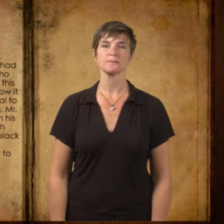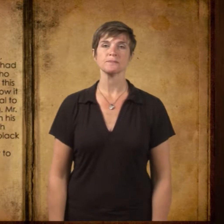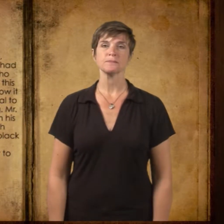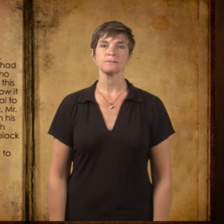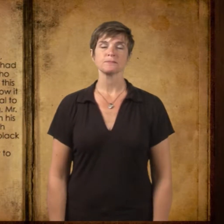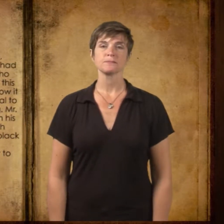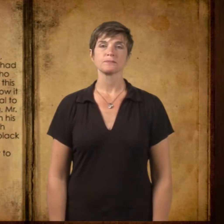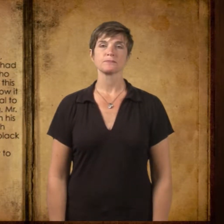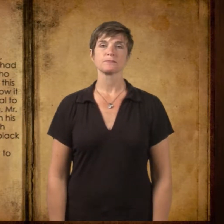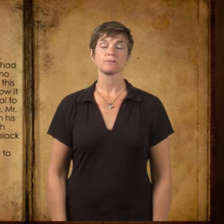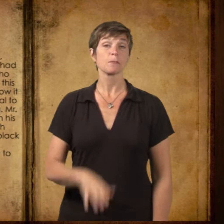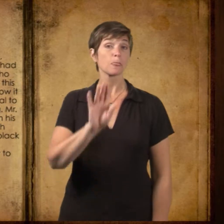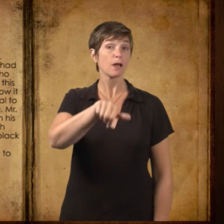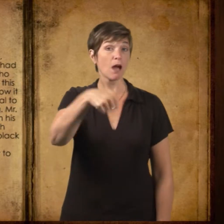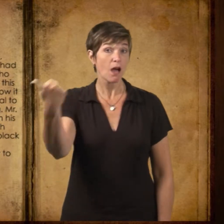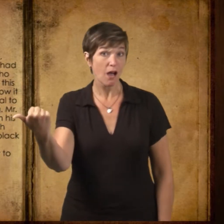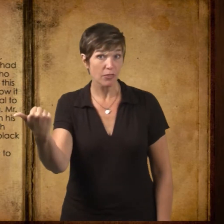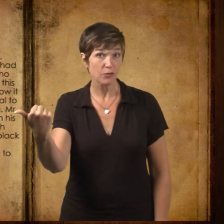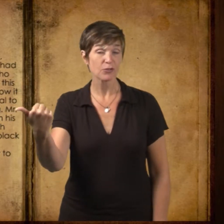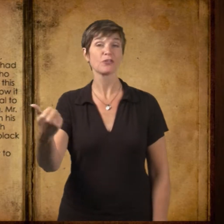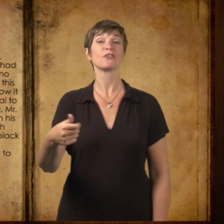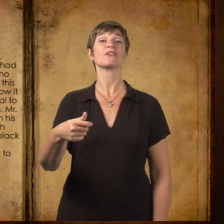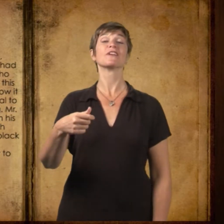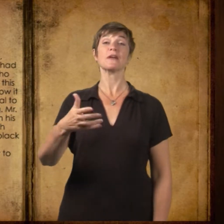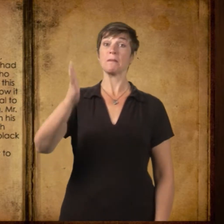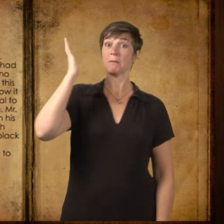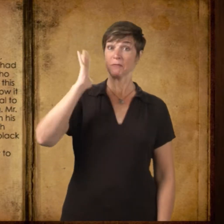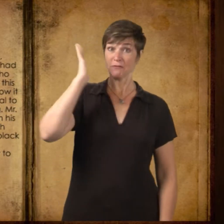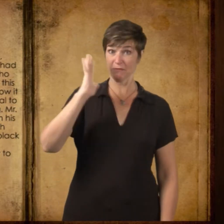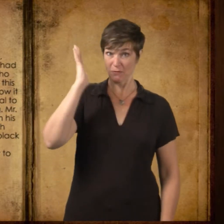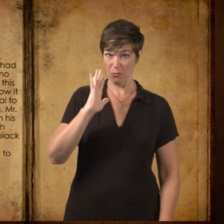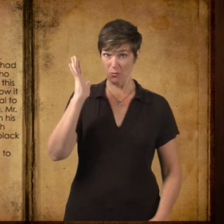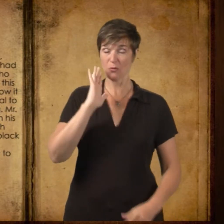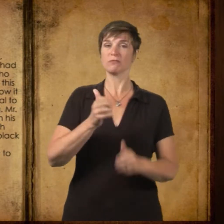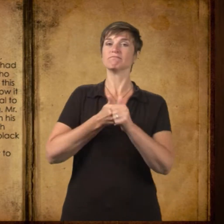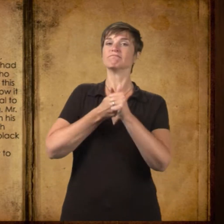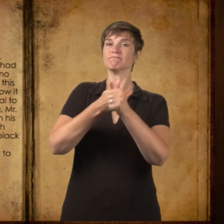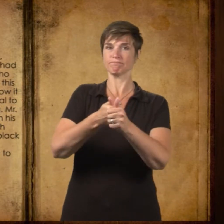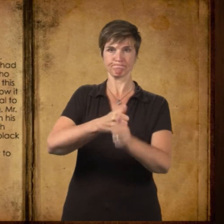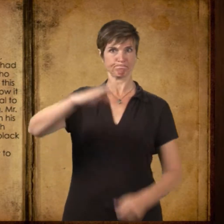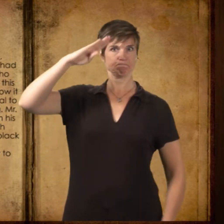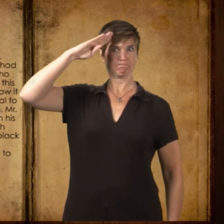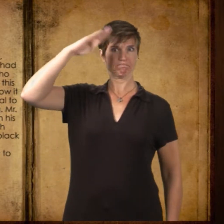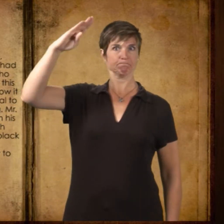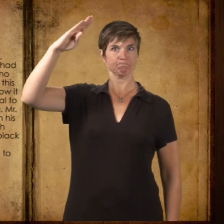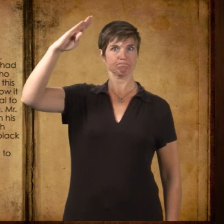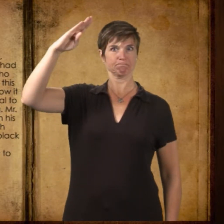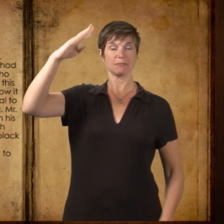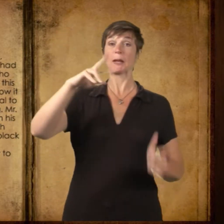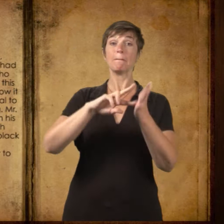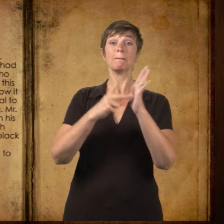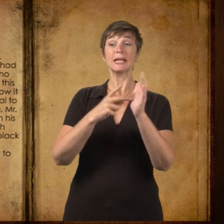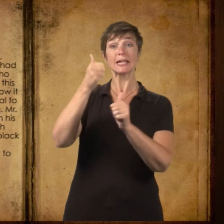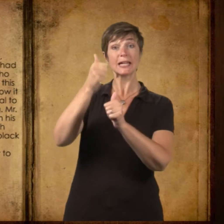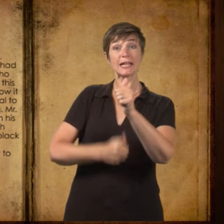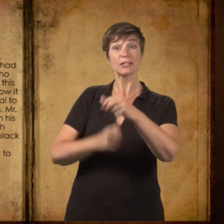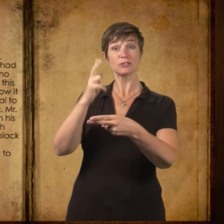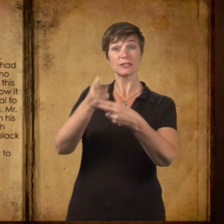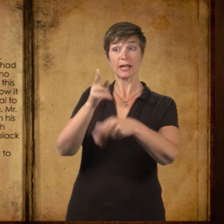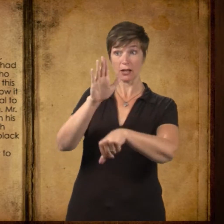There had been also a ritual salute which the official of the lottery had had to use in addressing